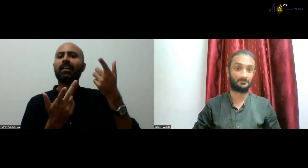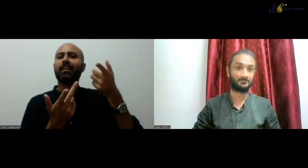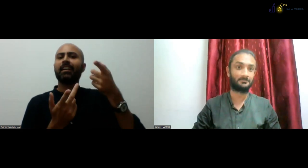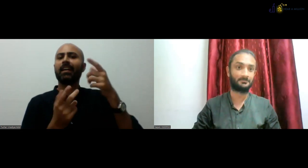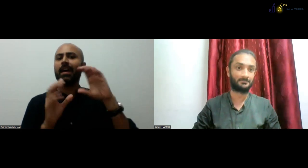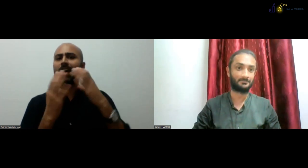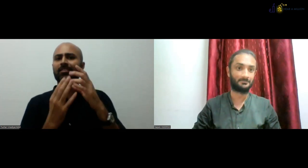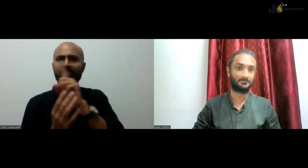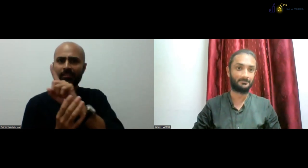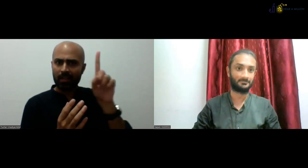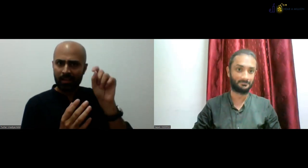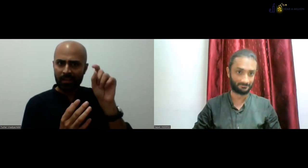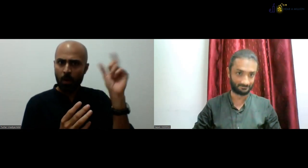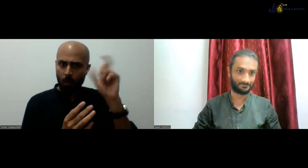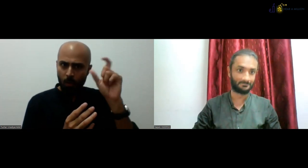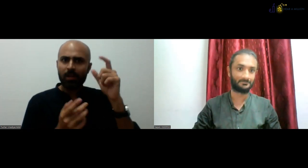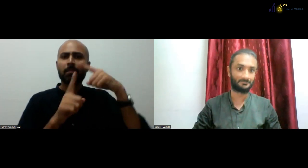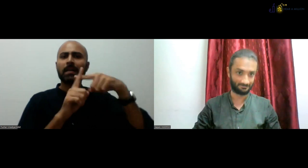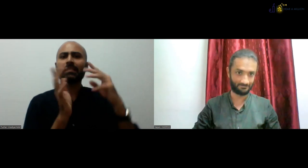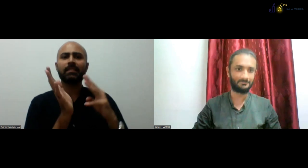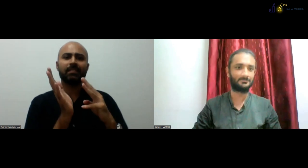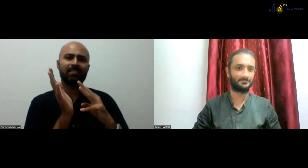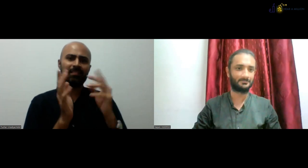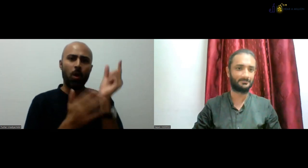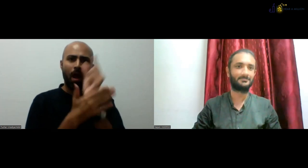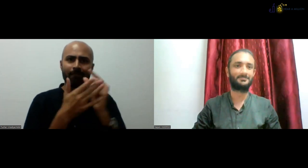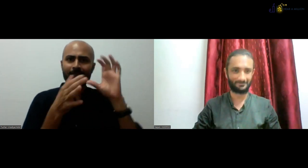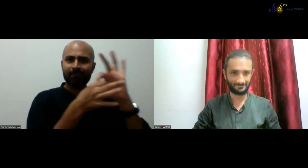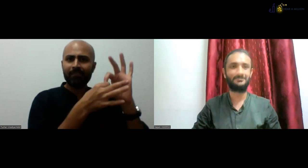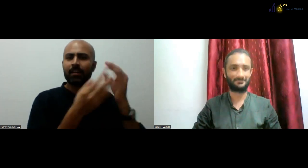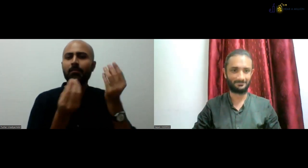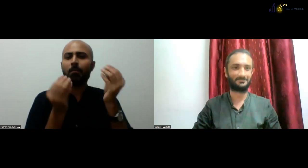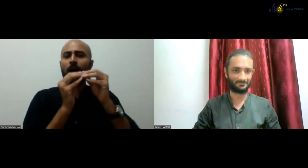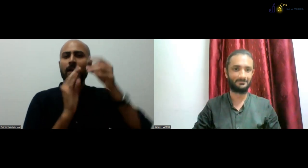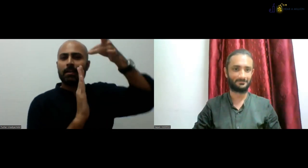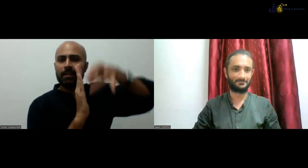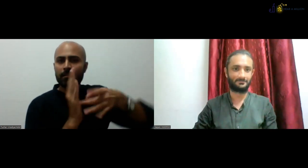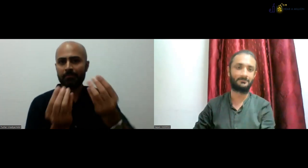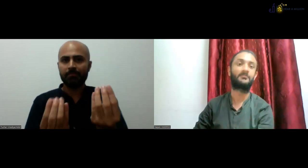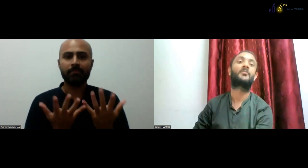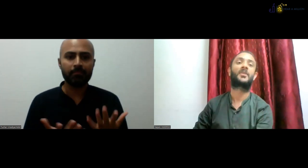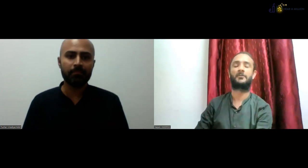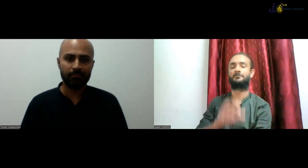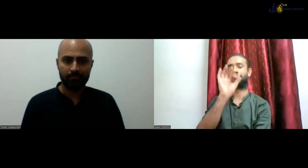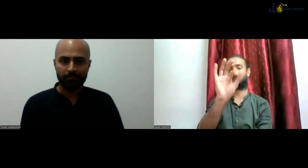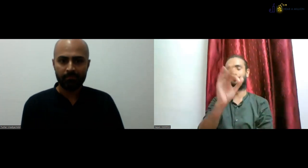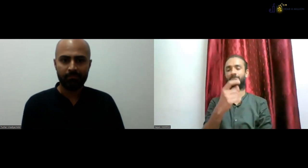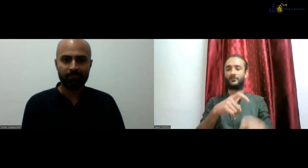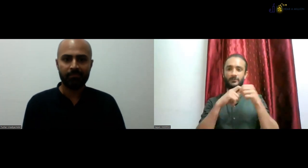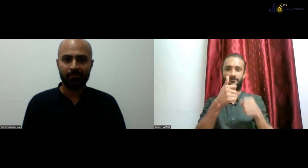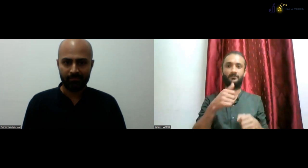classes are there from, do you have classes from, for senior secondary or till